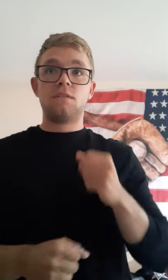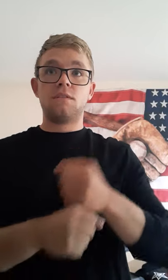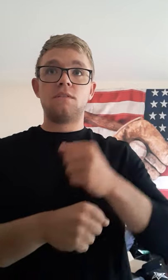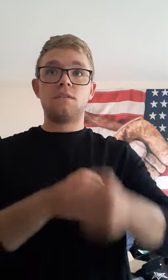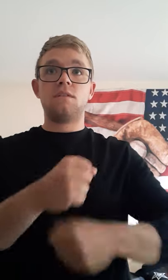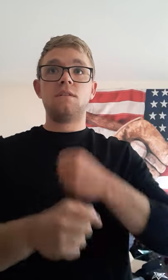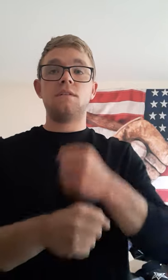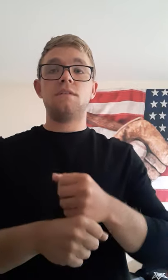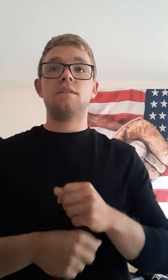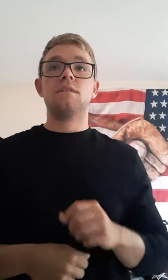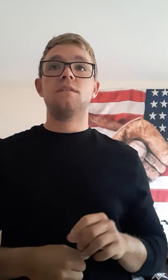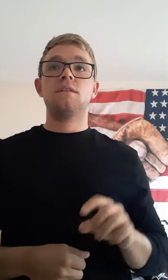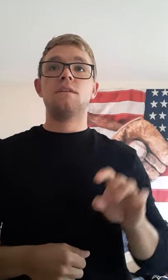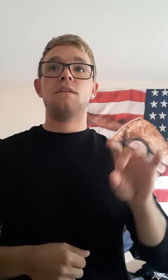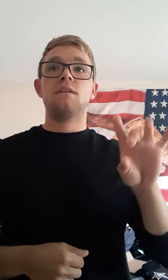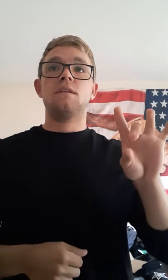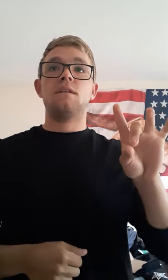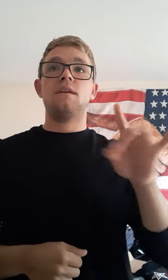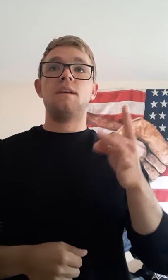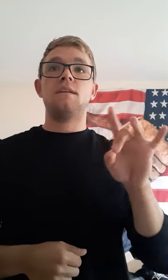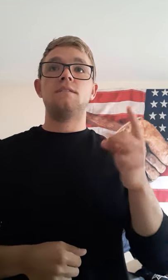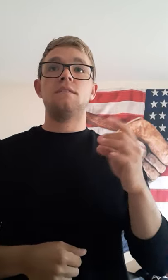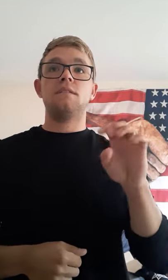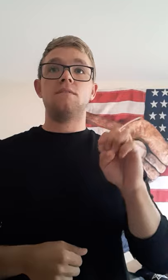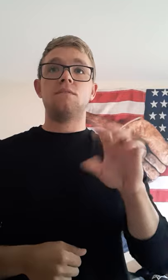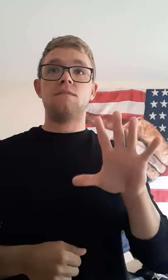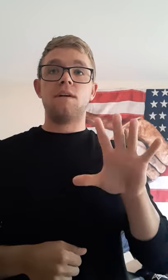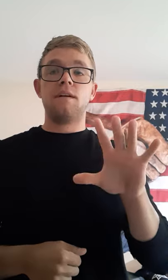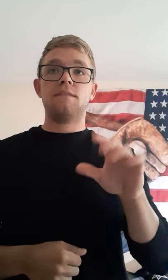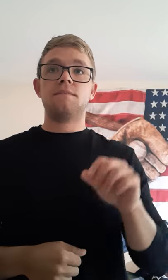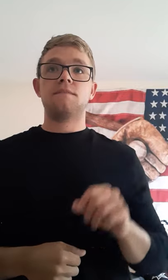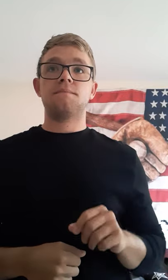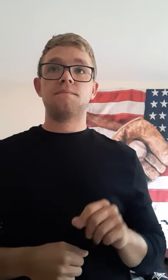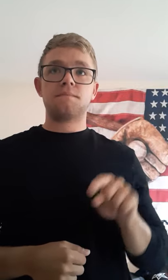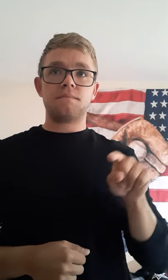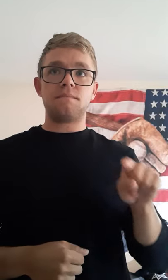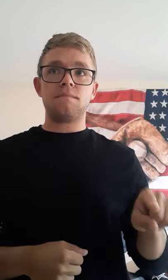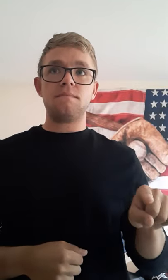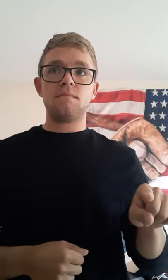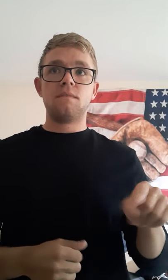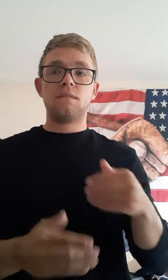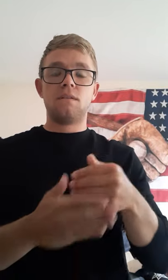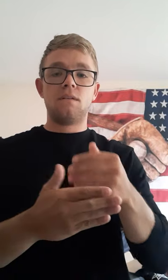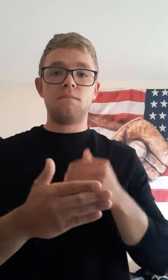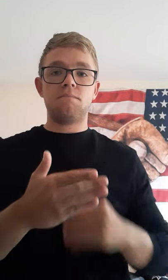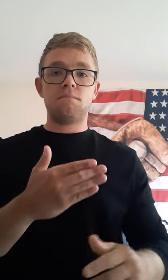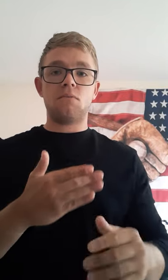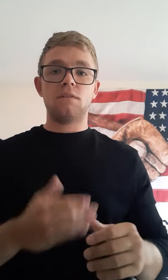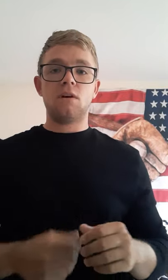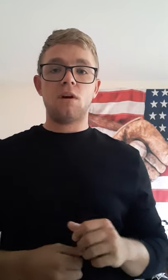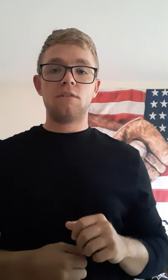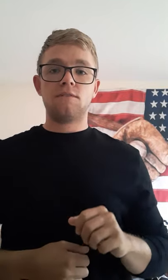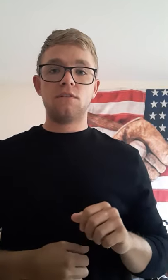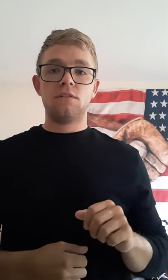year 1805, born Hartford,